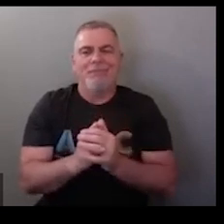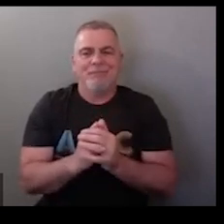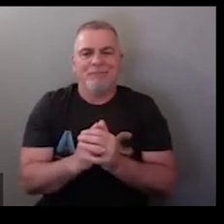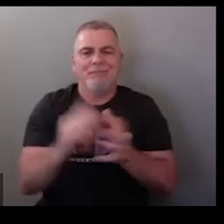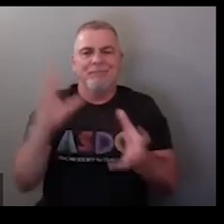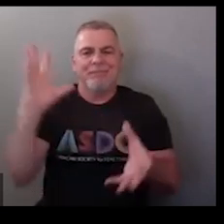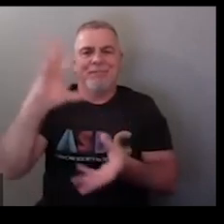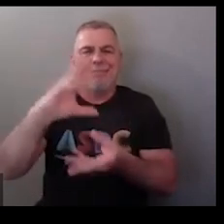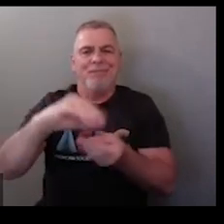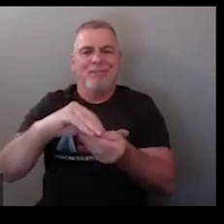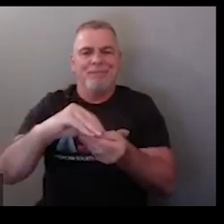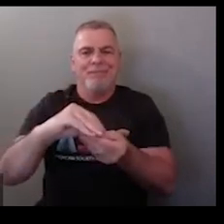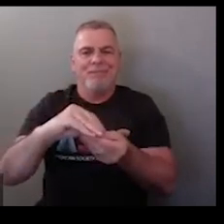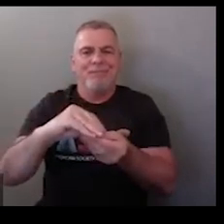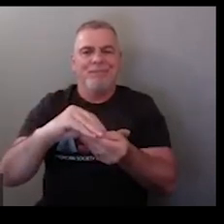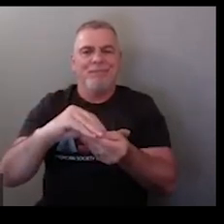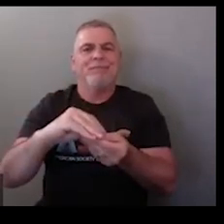with your M hand shape